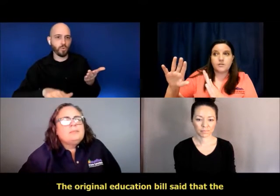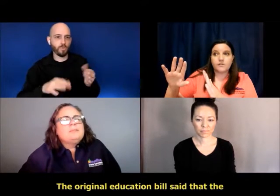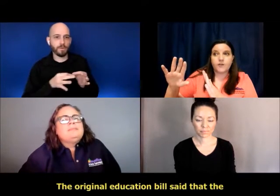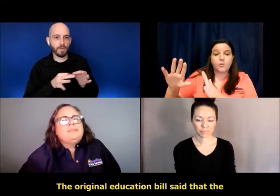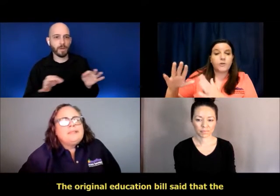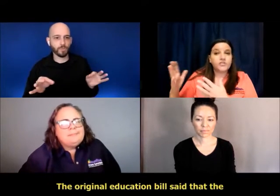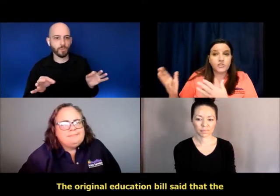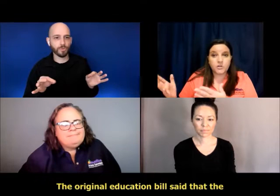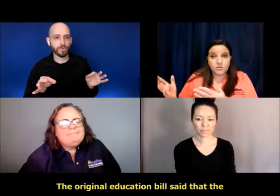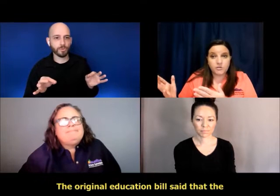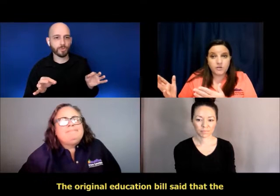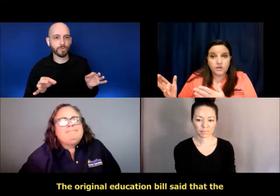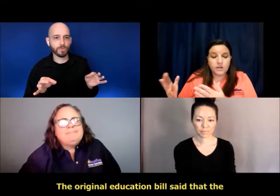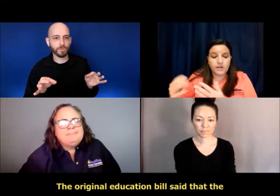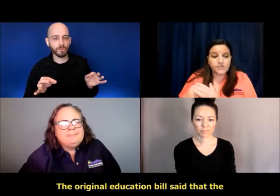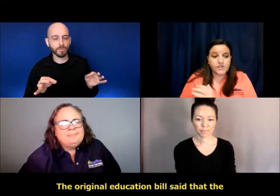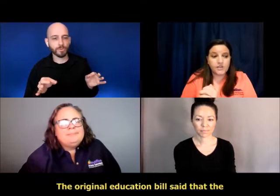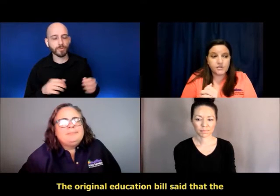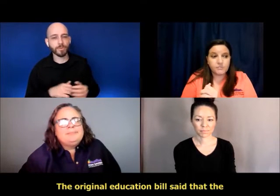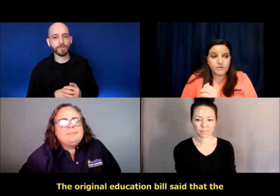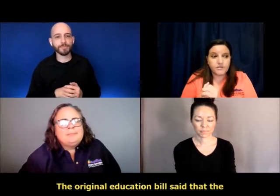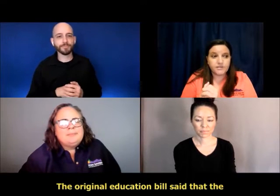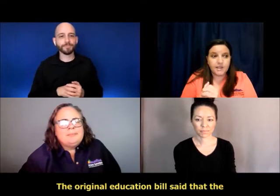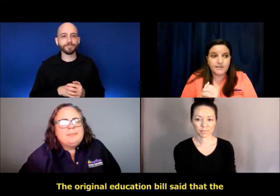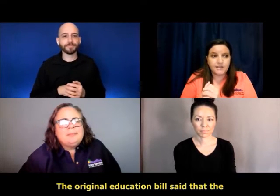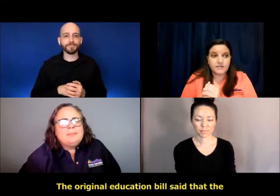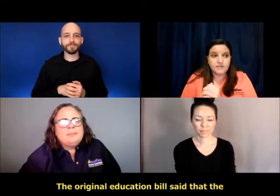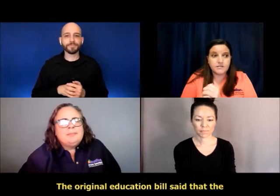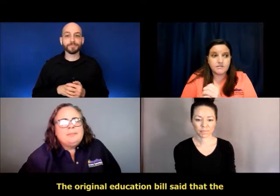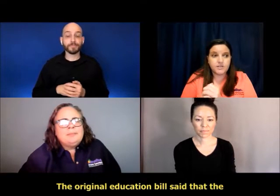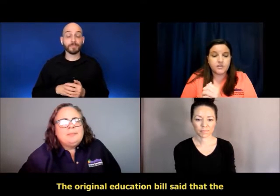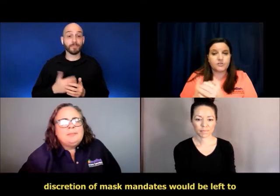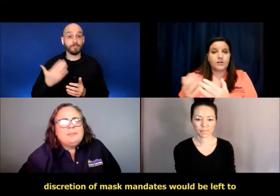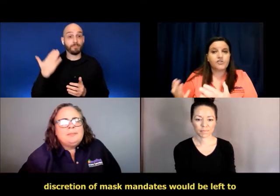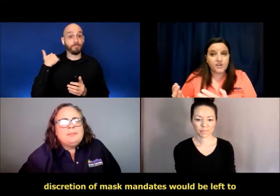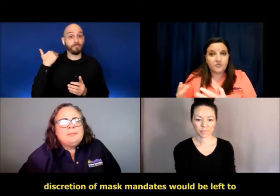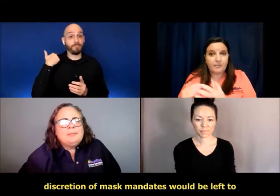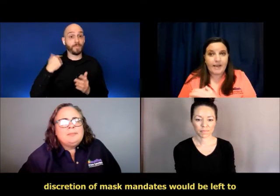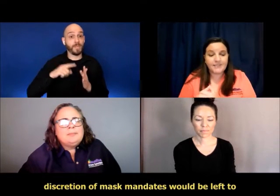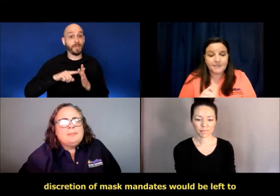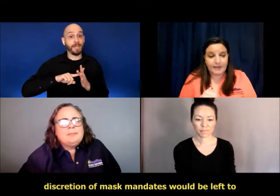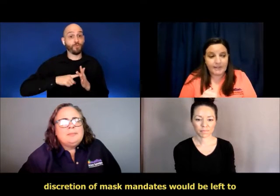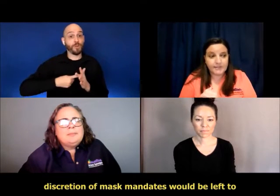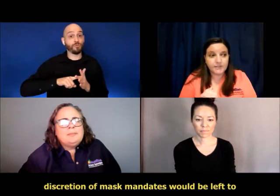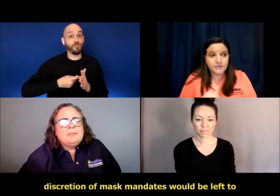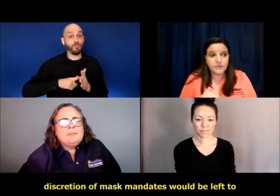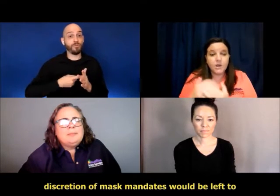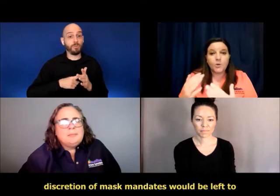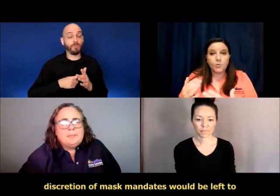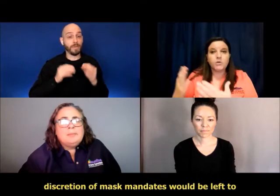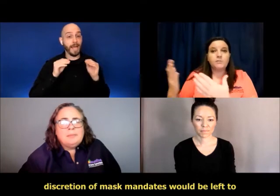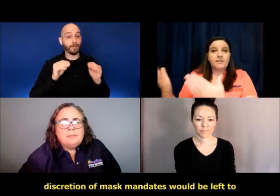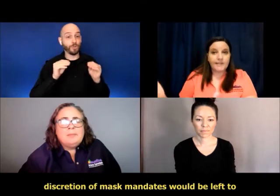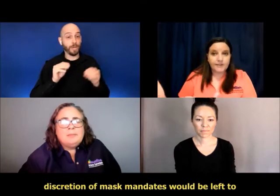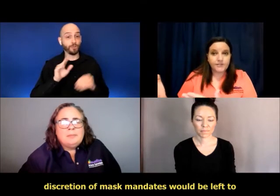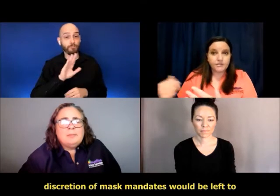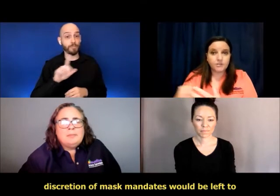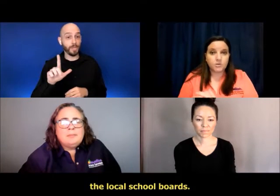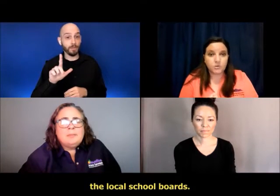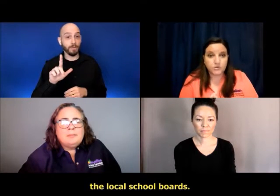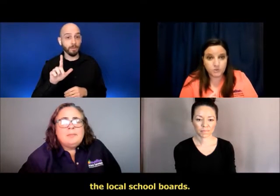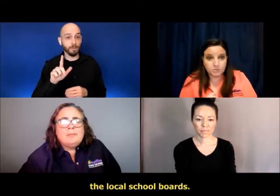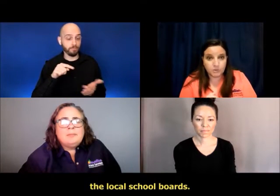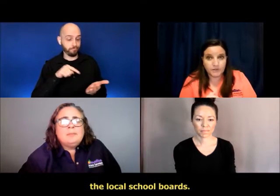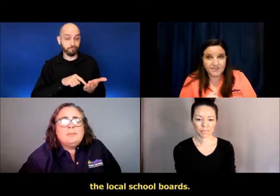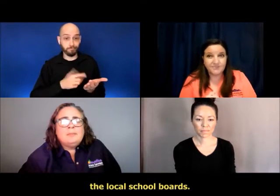The original education bill said that the discretion of mask mandates would be left